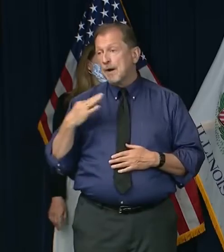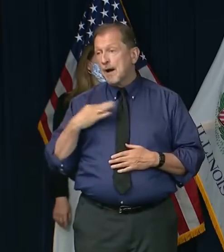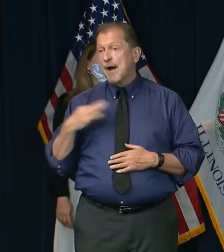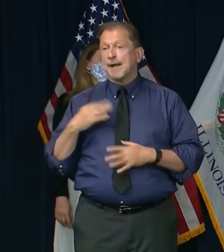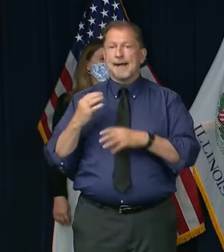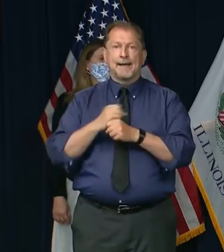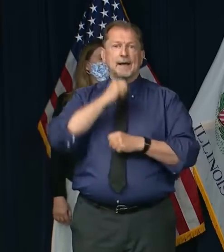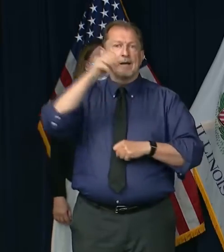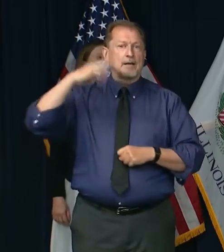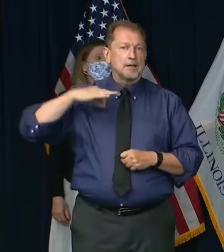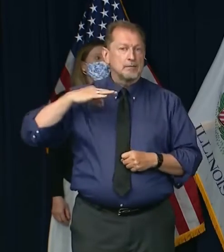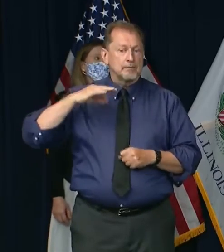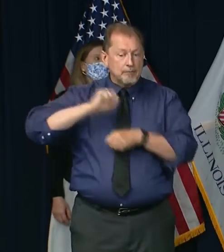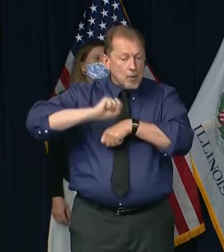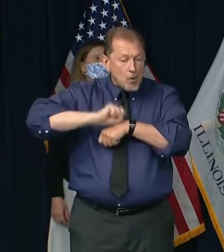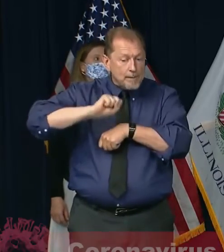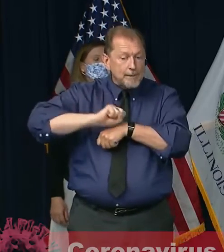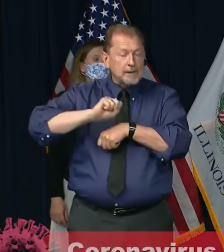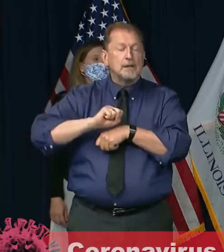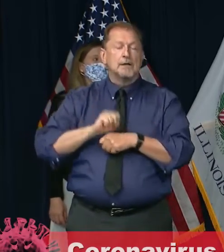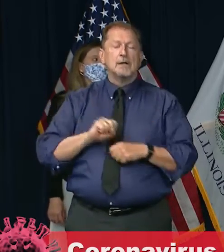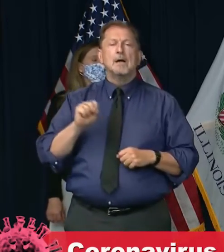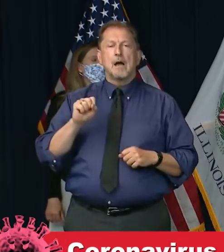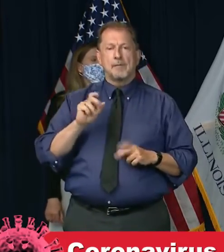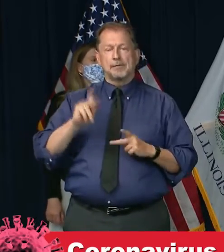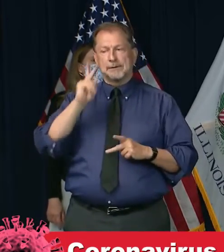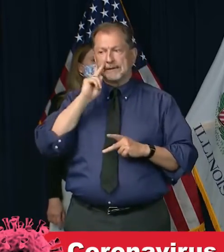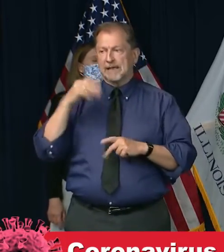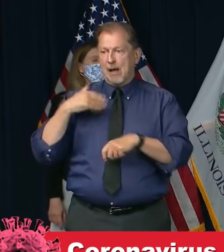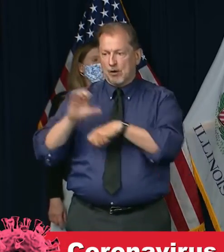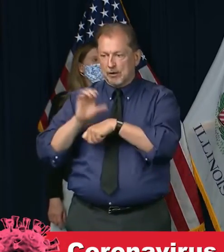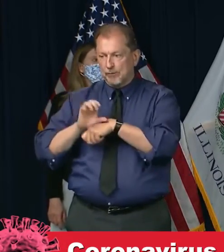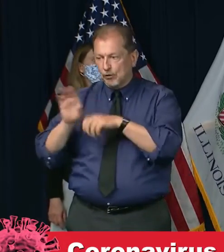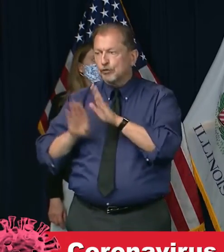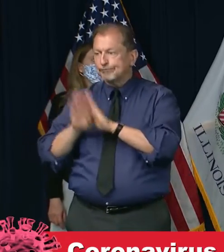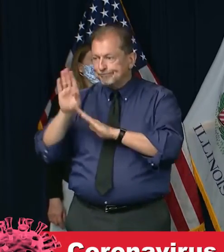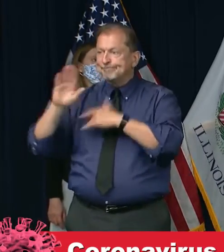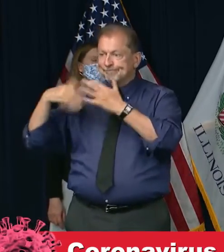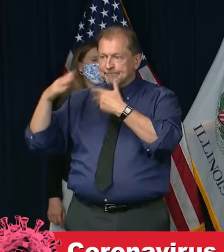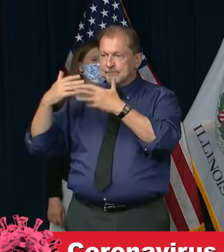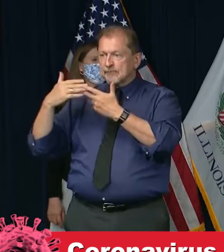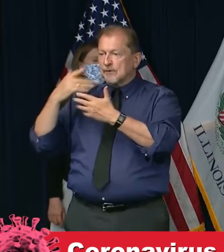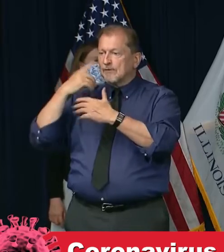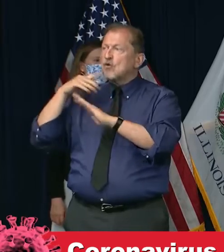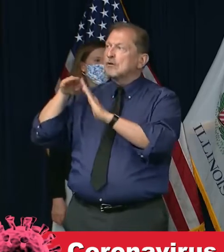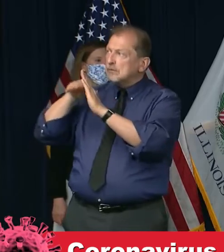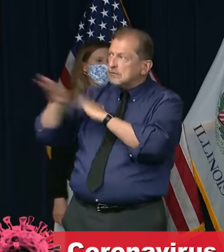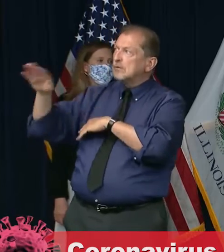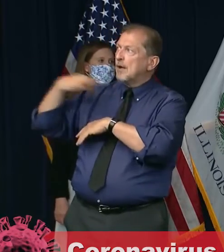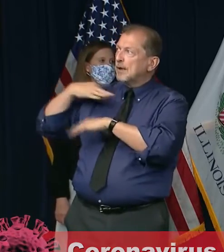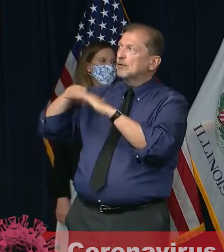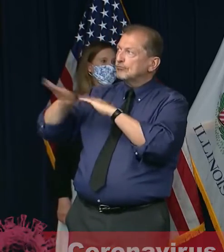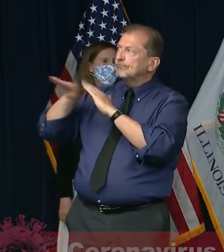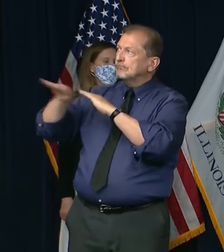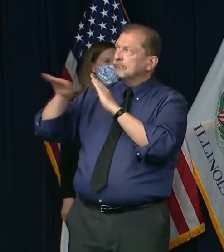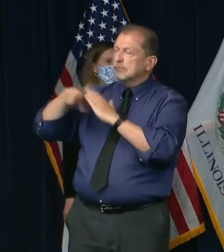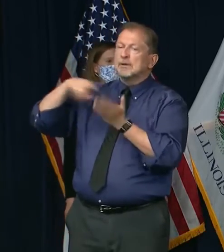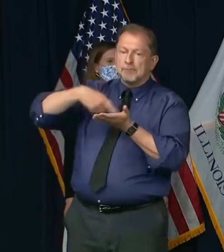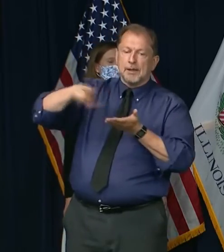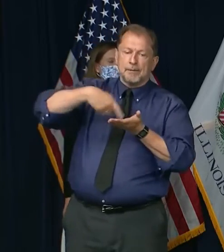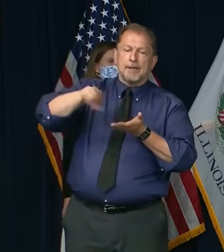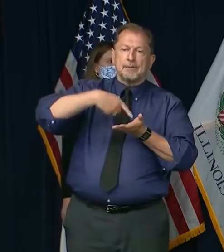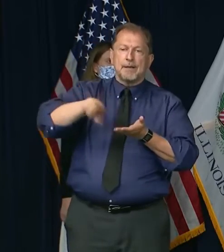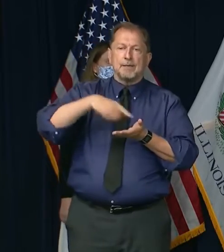unemployment. And I think people have seen that we've largely succeeded in getting unemployment